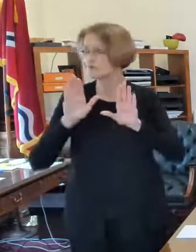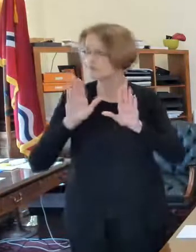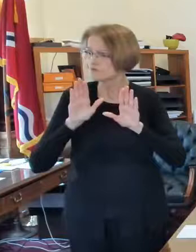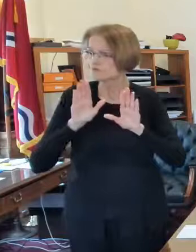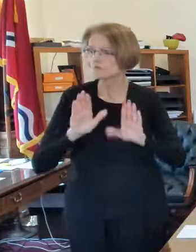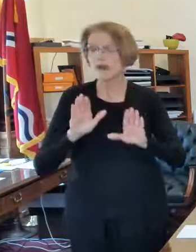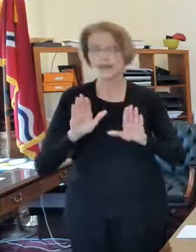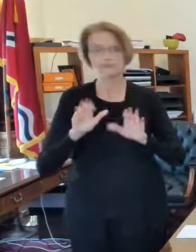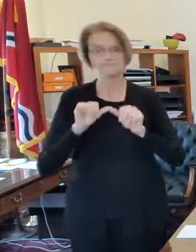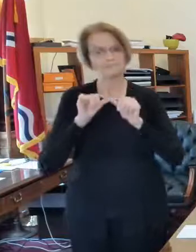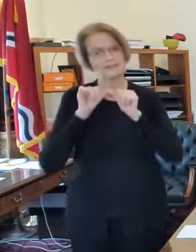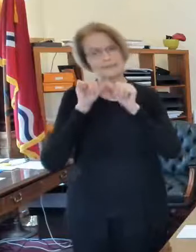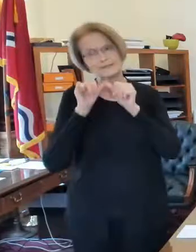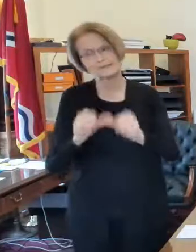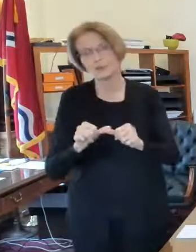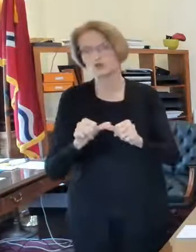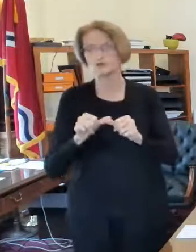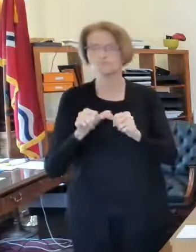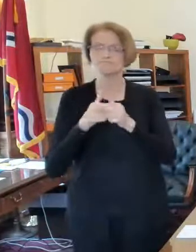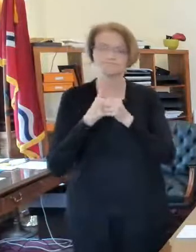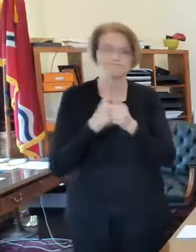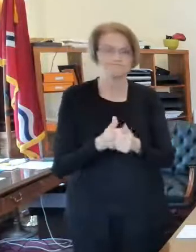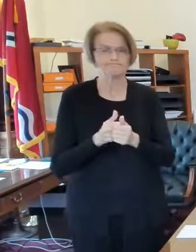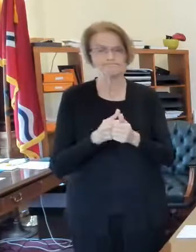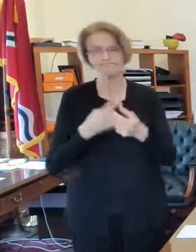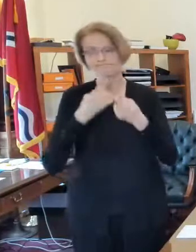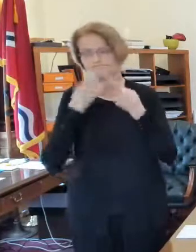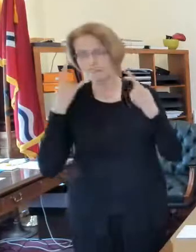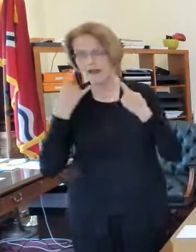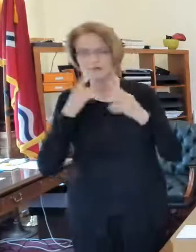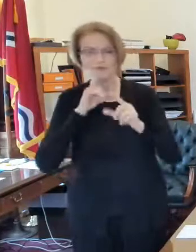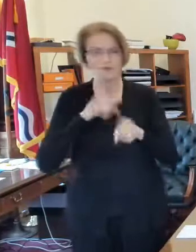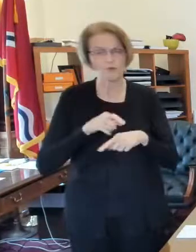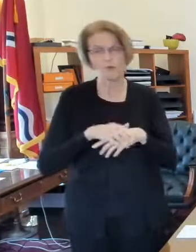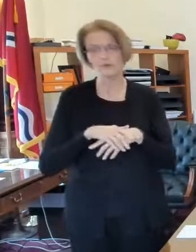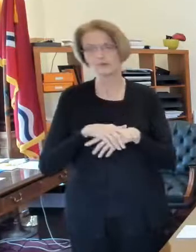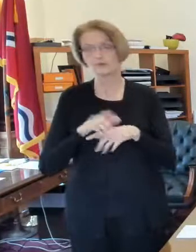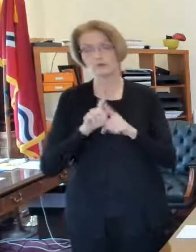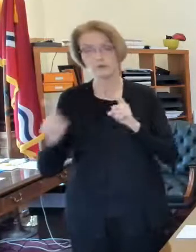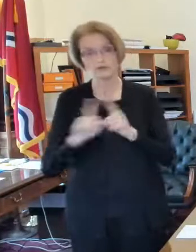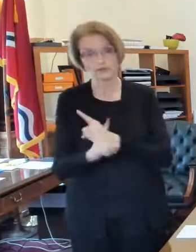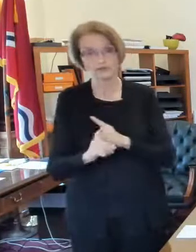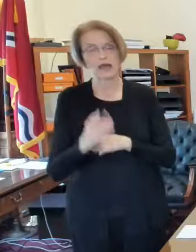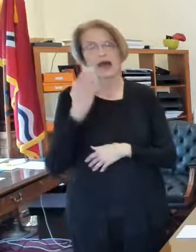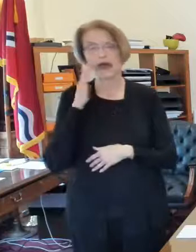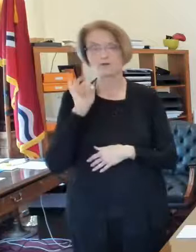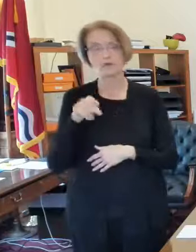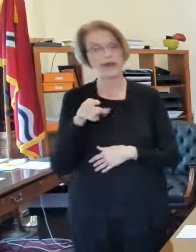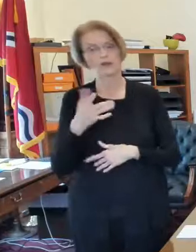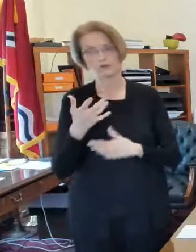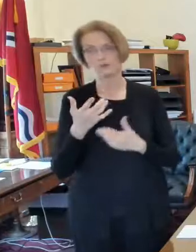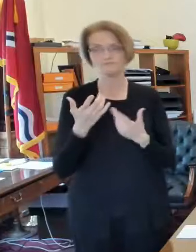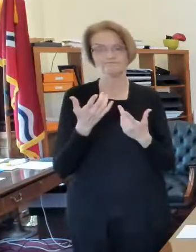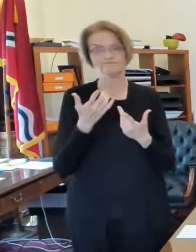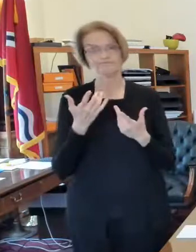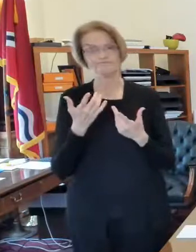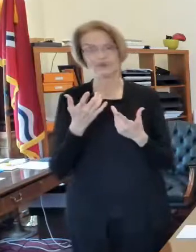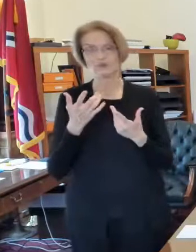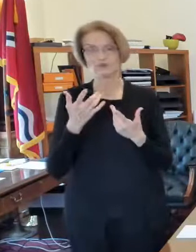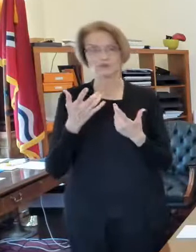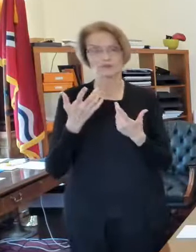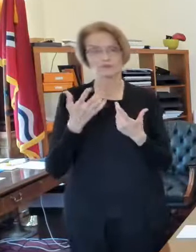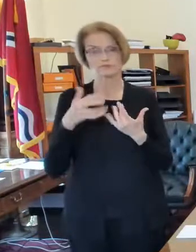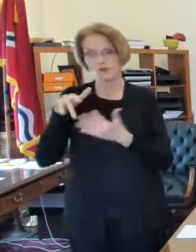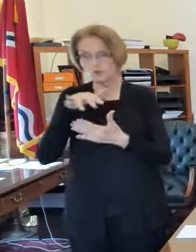and are doing with regard to mask wearing social distancing I know that you are all adjusting your your social